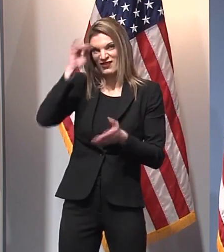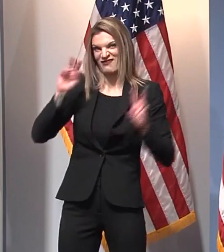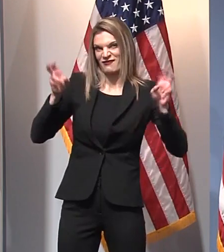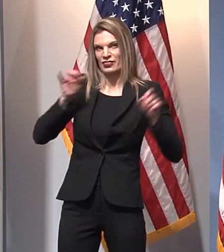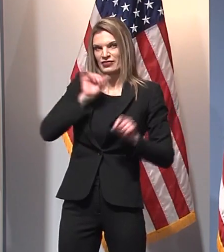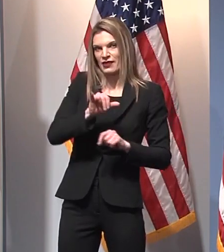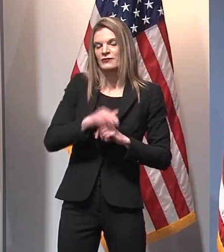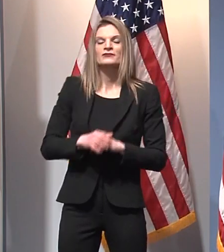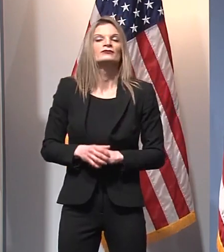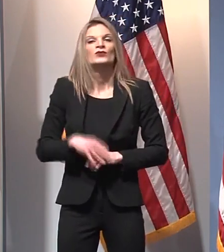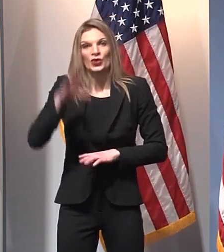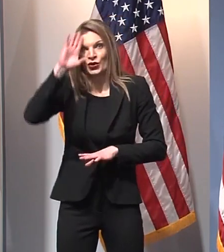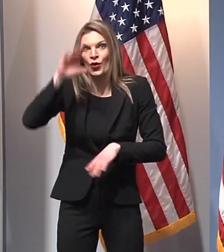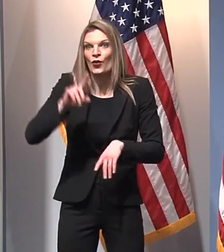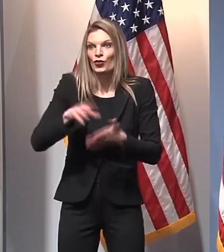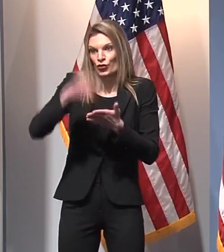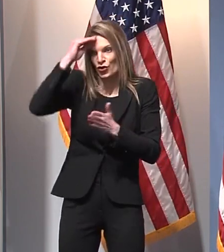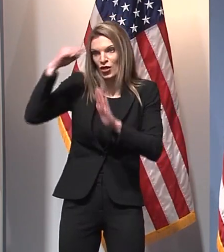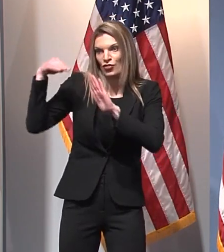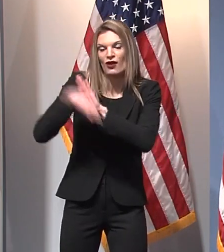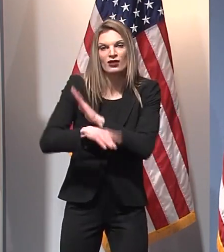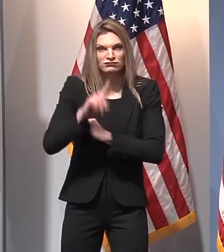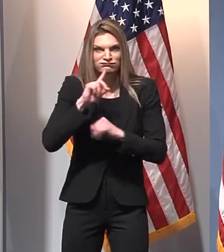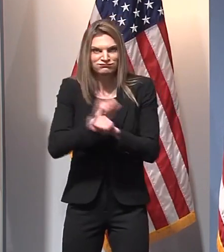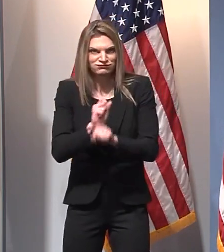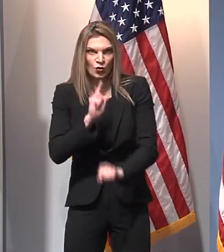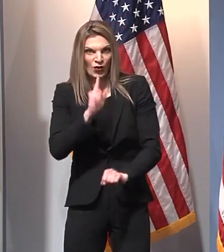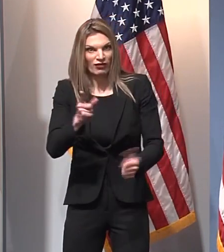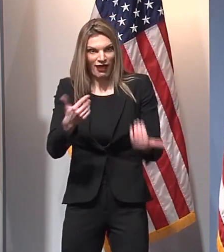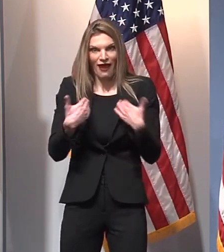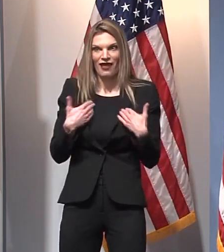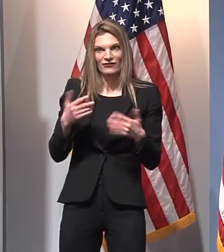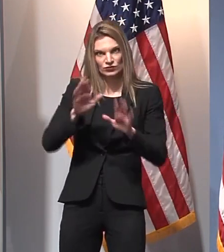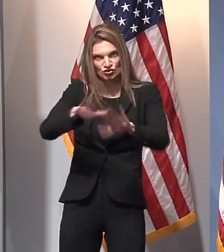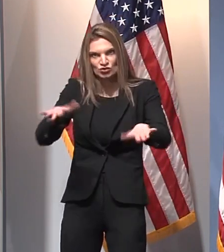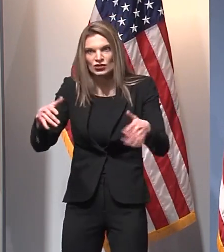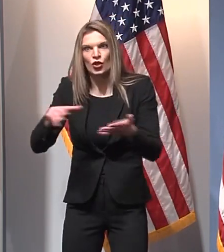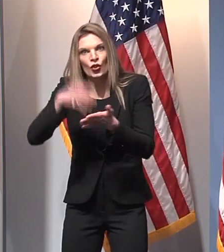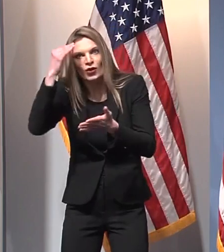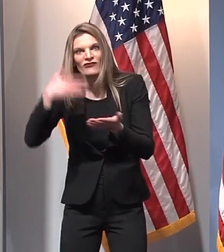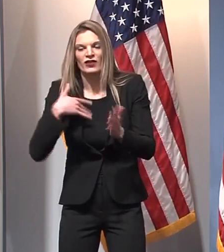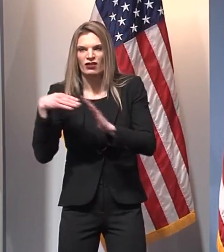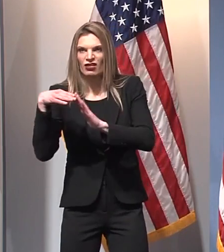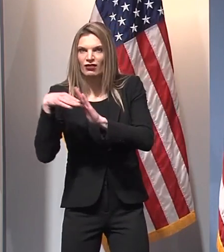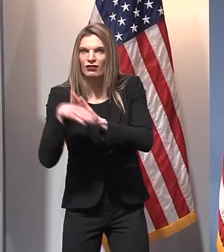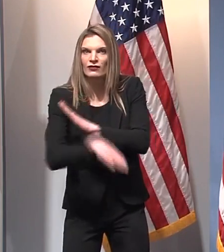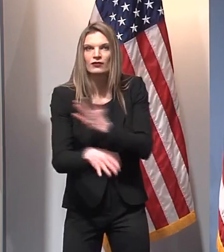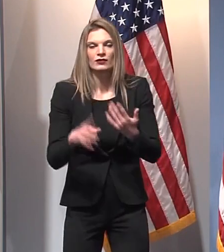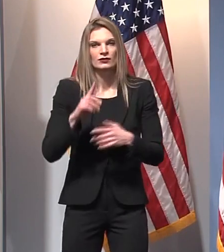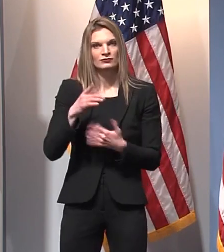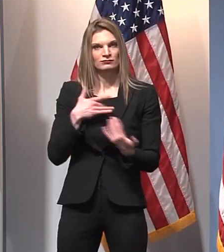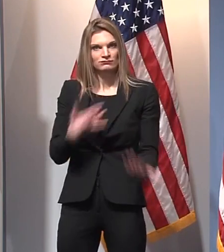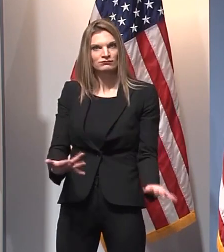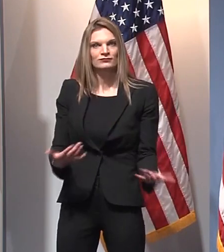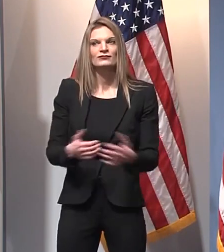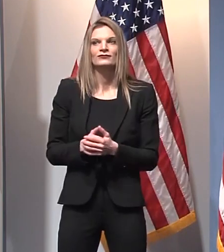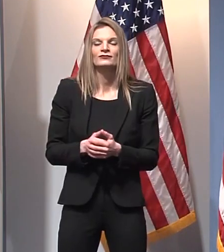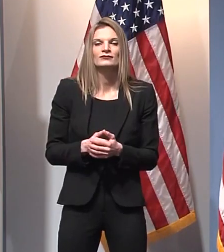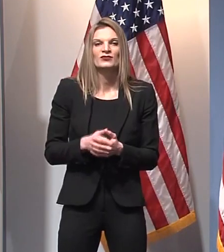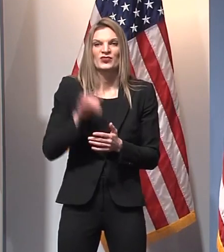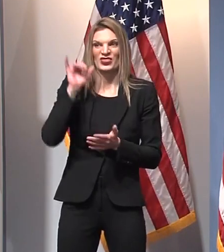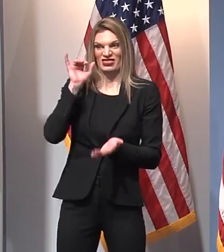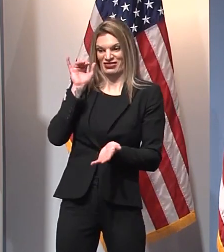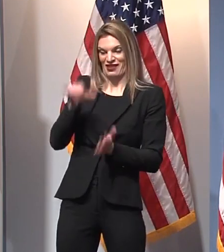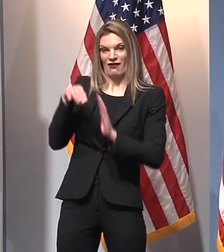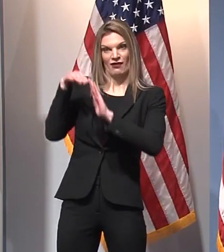learning loss is real. We know that in a normal year between the last day of school and the first day of the next year, there's always learning loss, and that learning